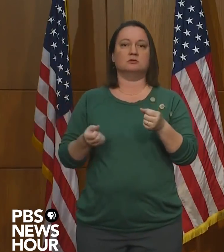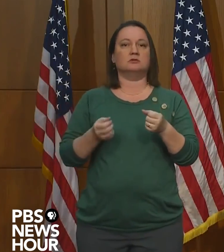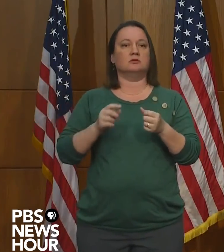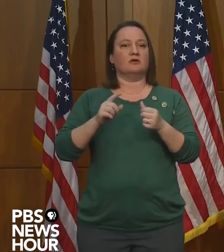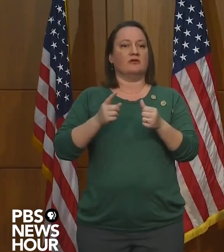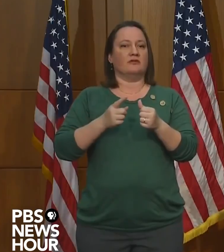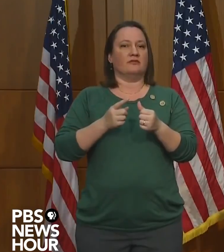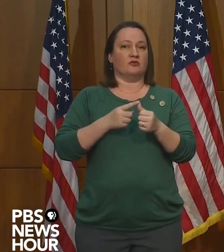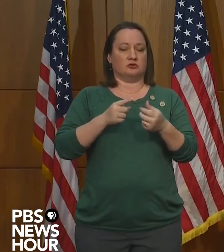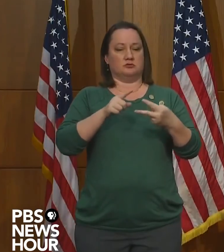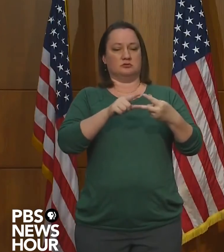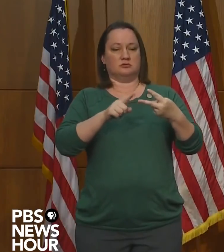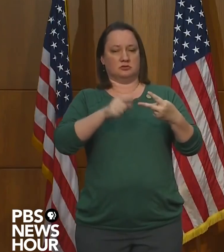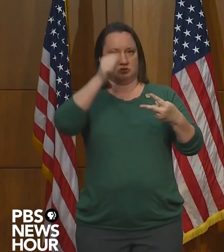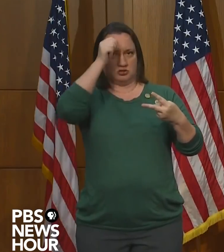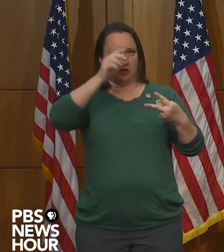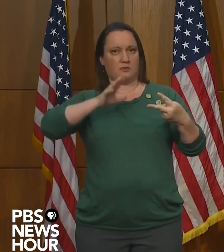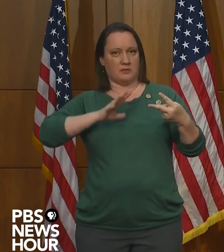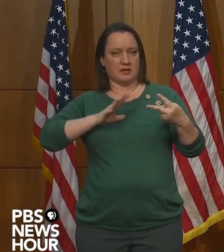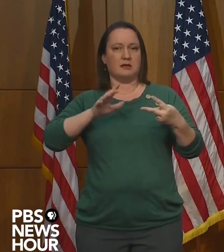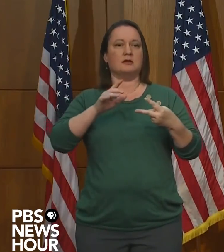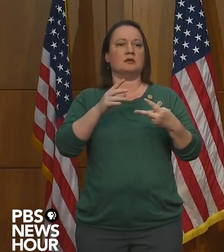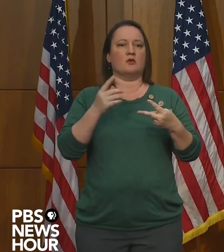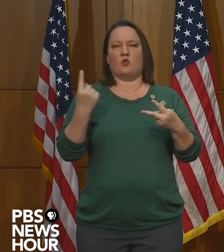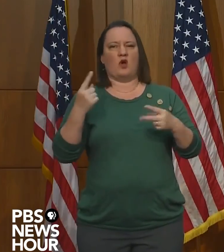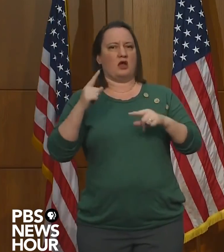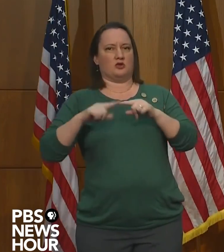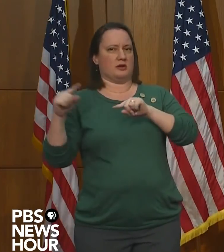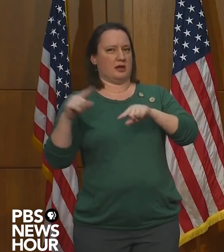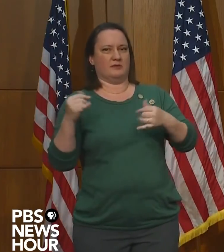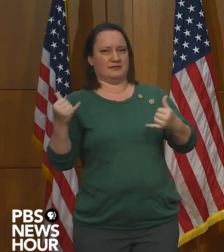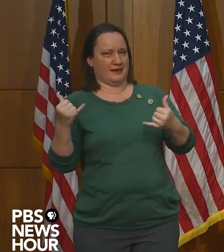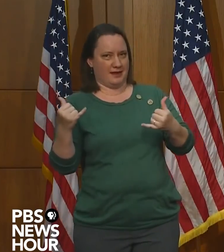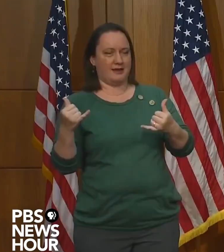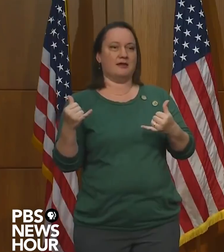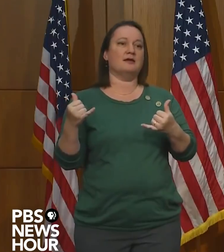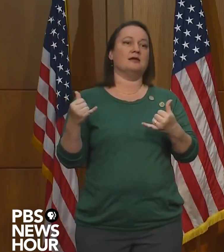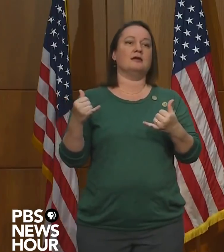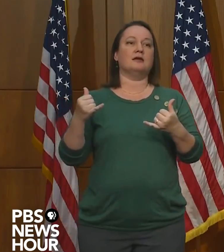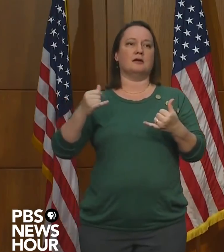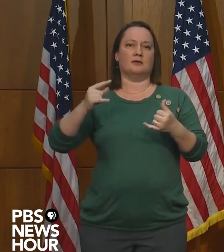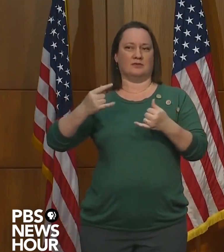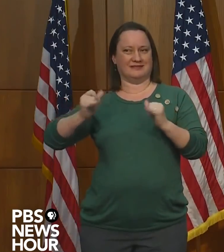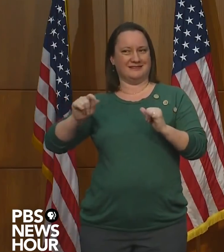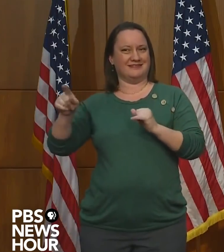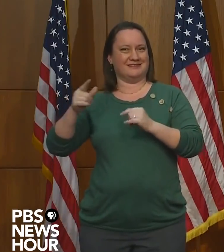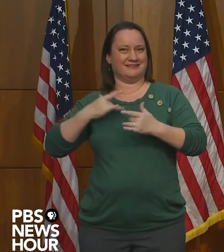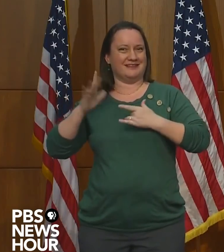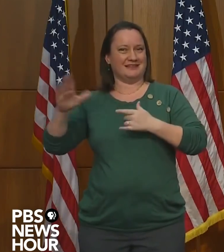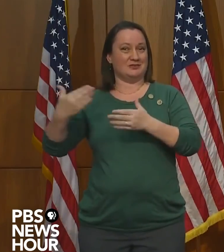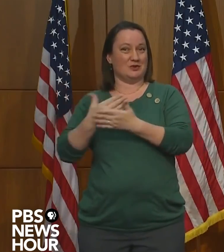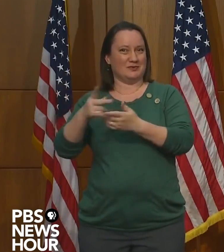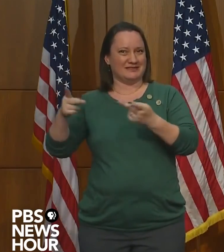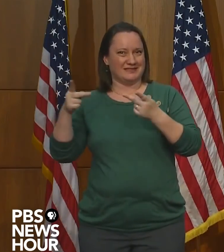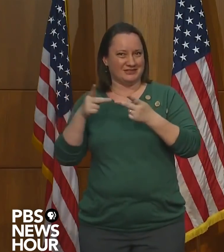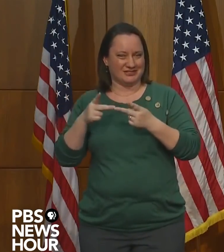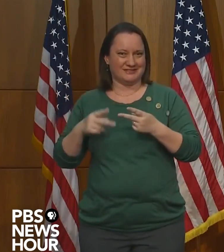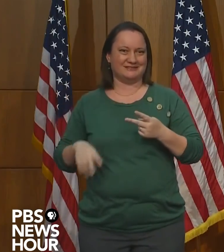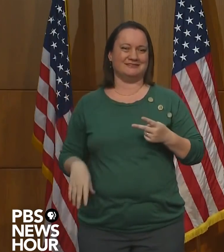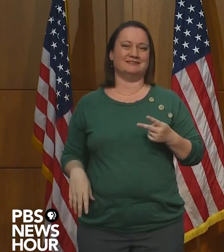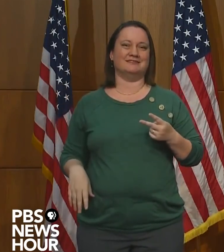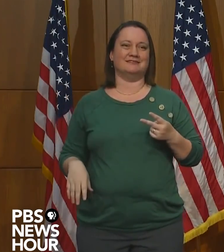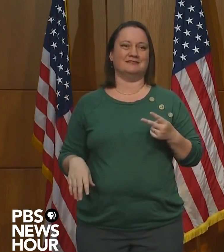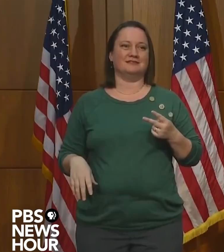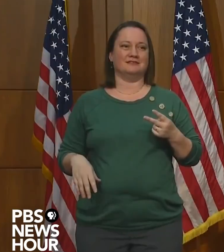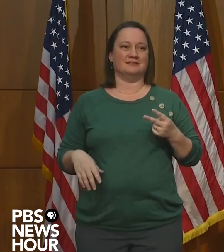one of whom could not be with us, but he's very excited about his new position, and